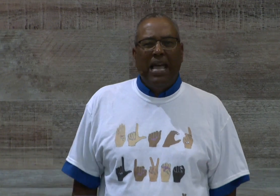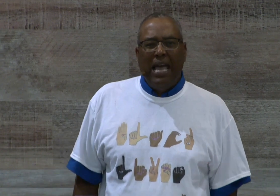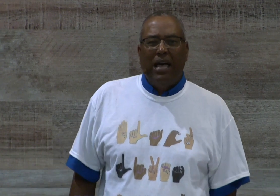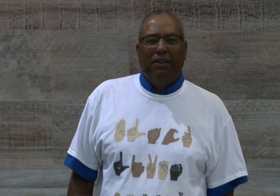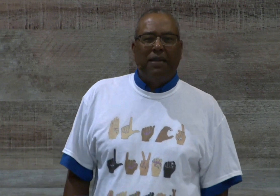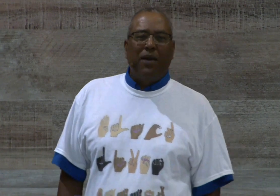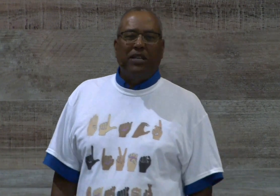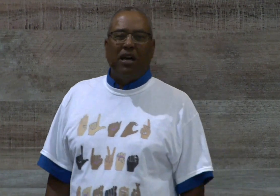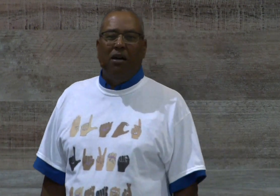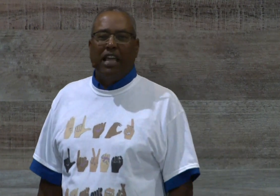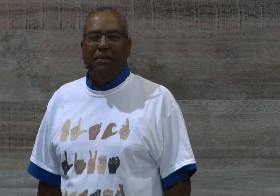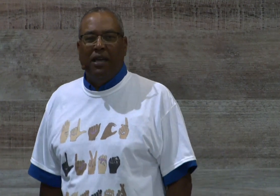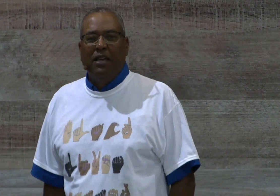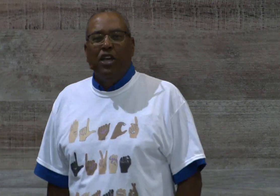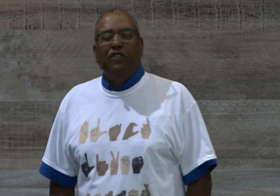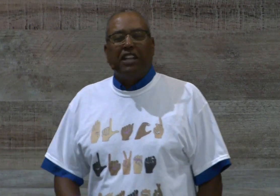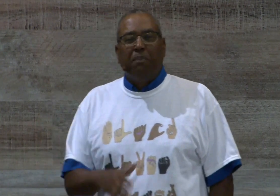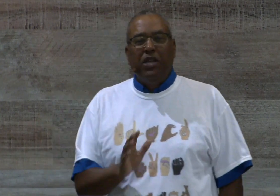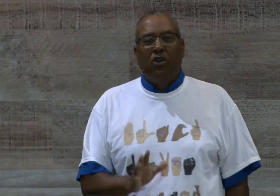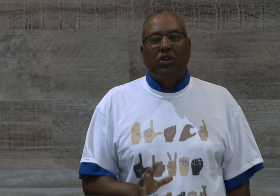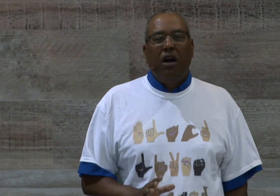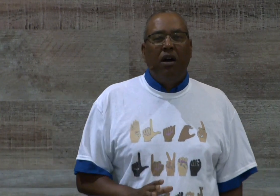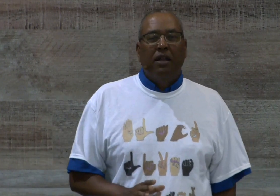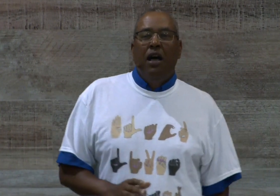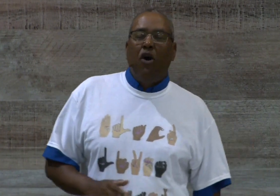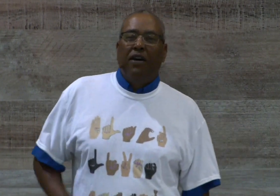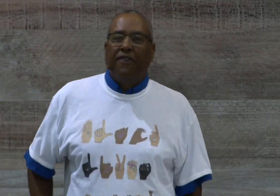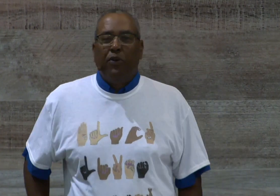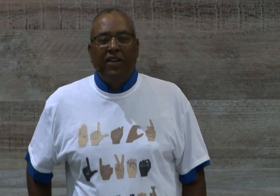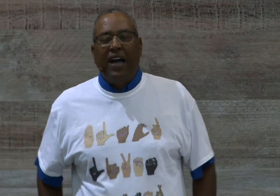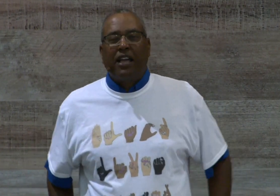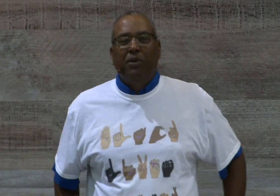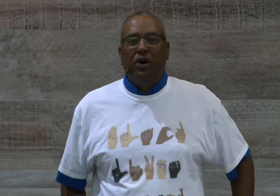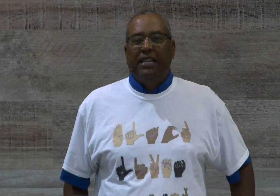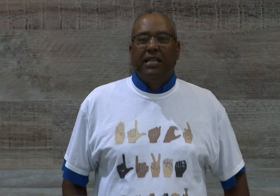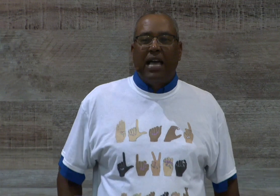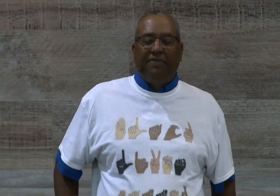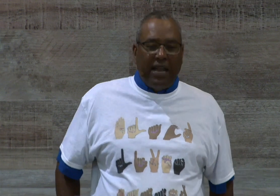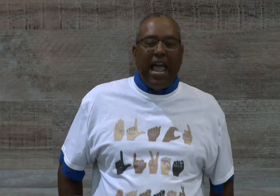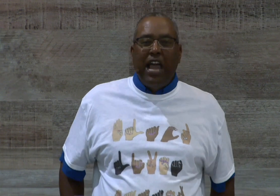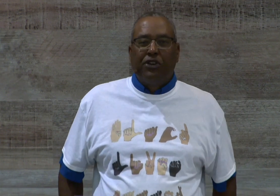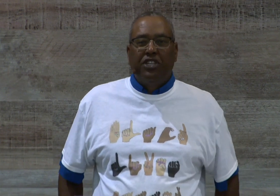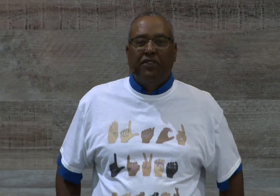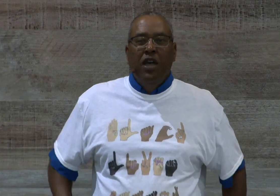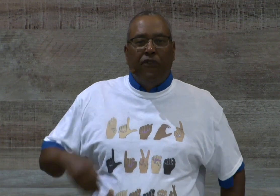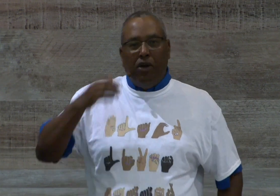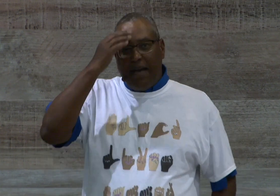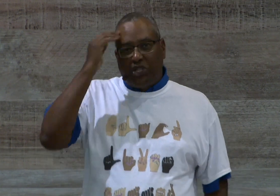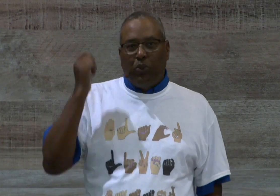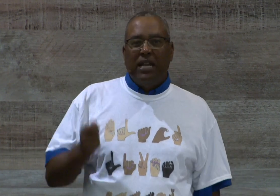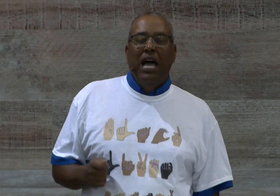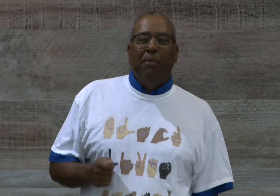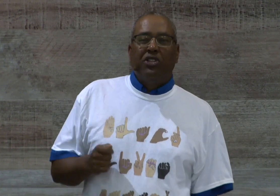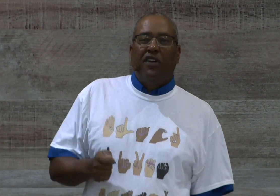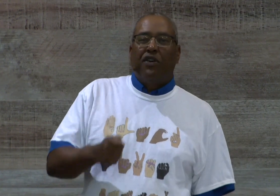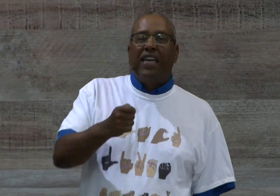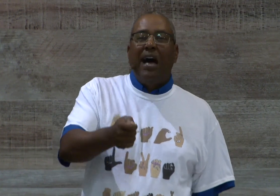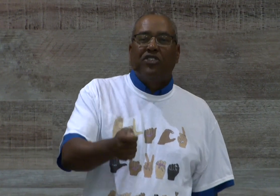hell. Hey, can we talk, amen? You got to be on guard. Oh, if I come in one day and say, I've got a handkerchief full of my sweat, I'm gonna sell it for $1,000,